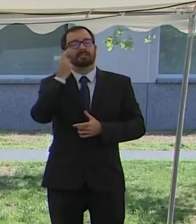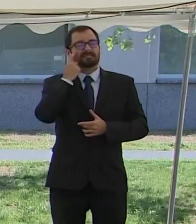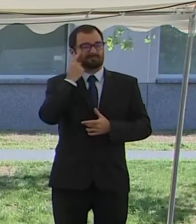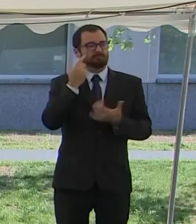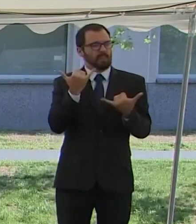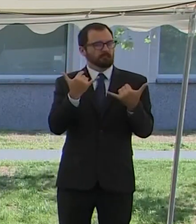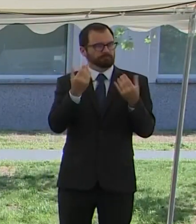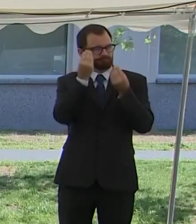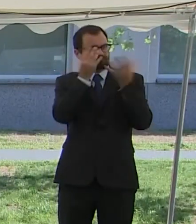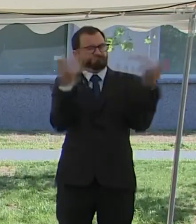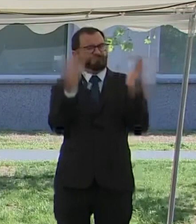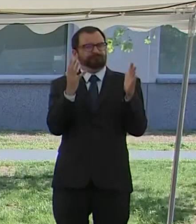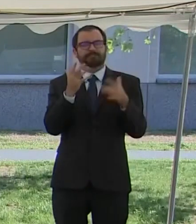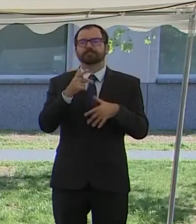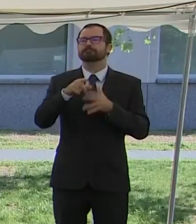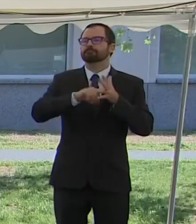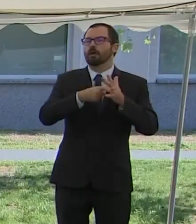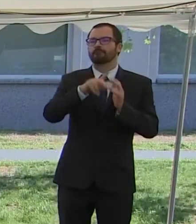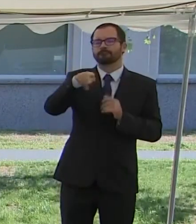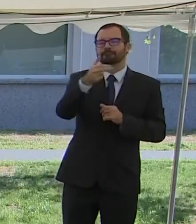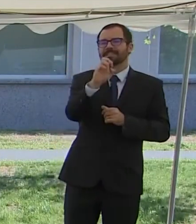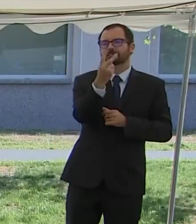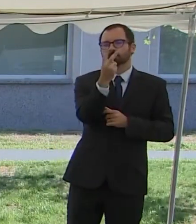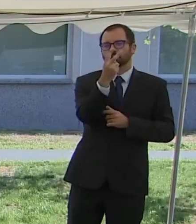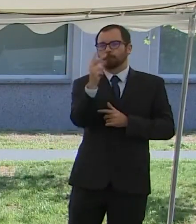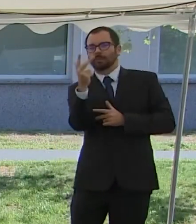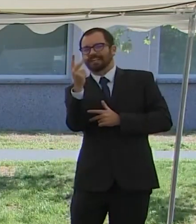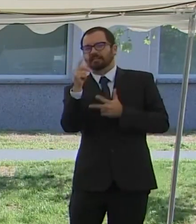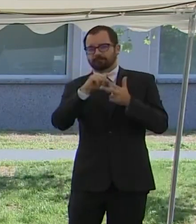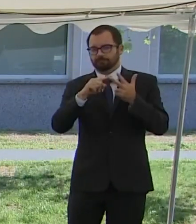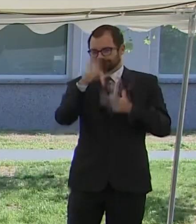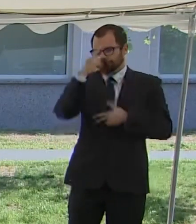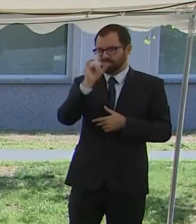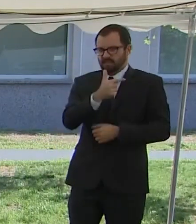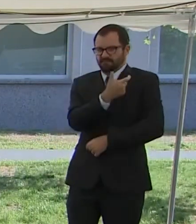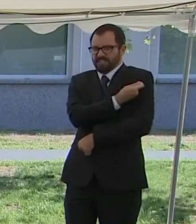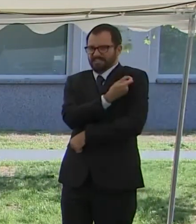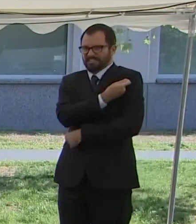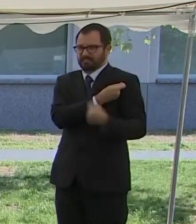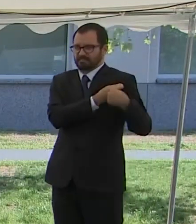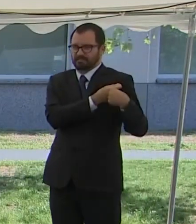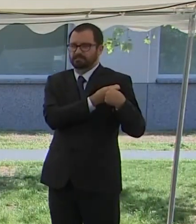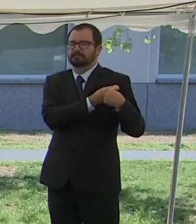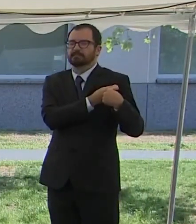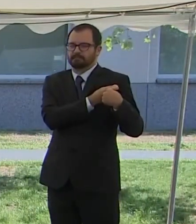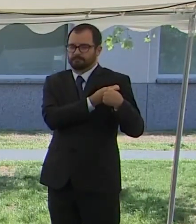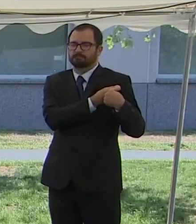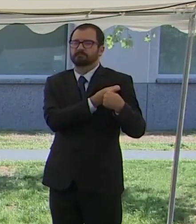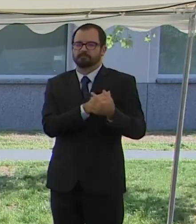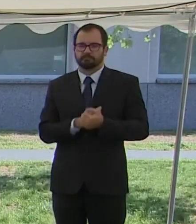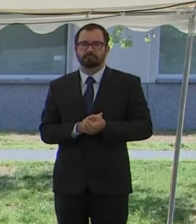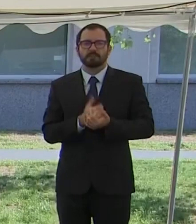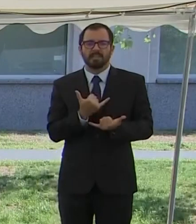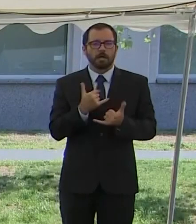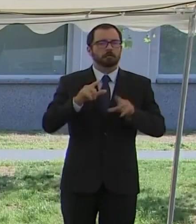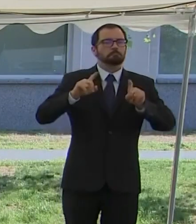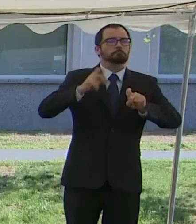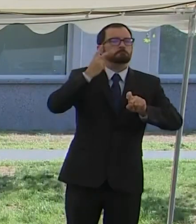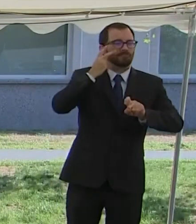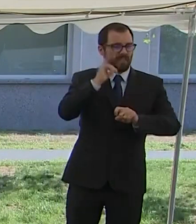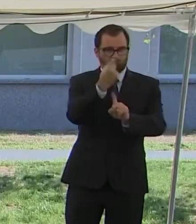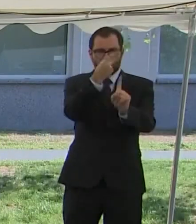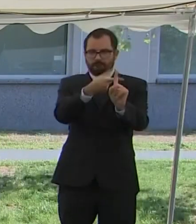and efficacy trial with our lead COVID-19 investigational vaccine candidate. We have the potential,